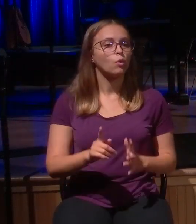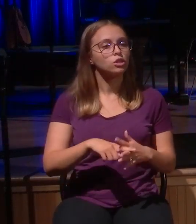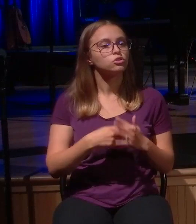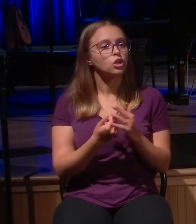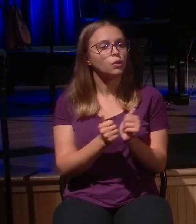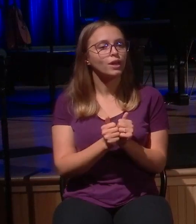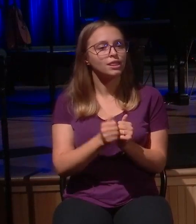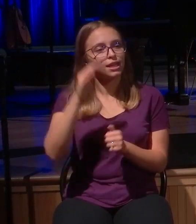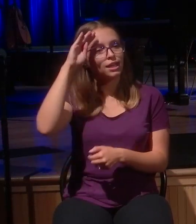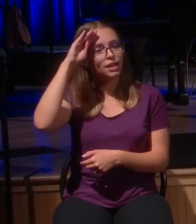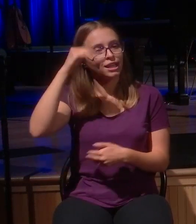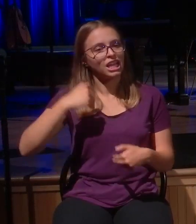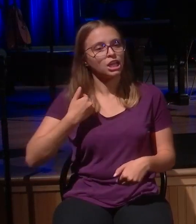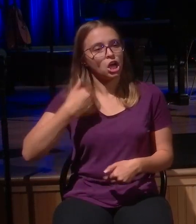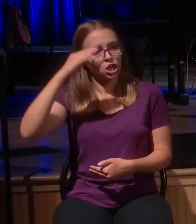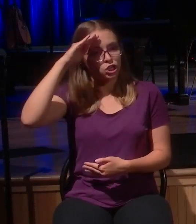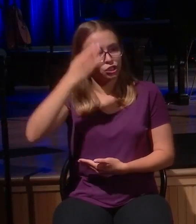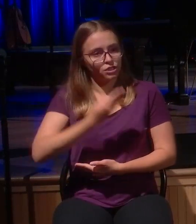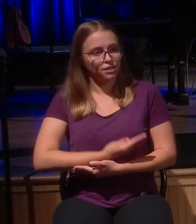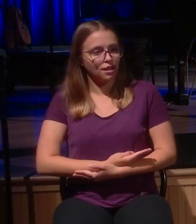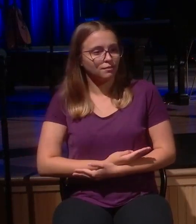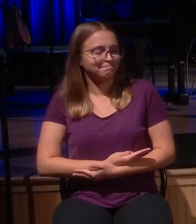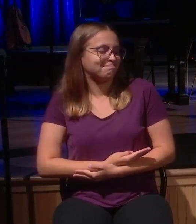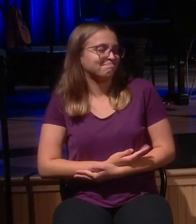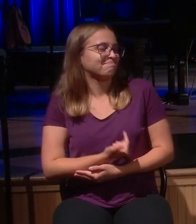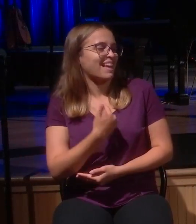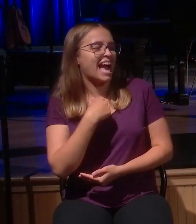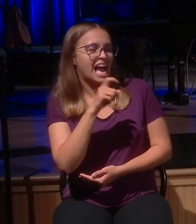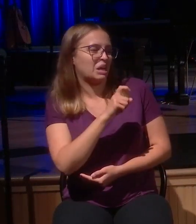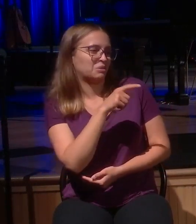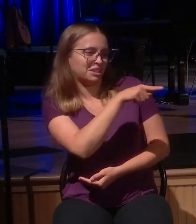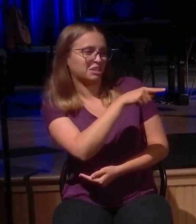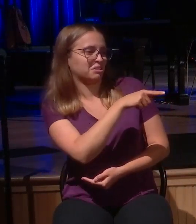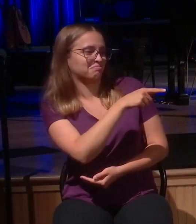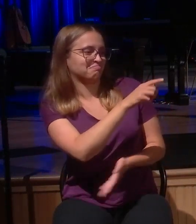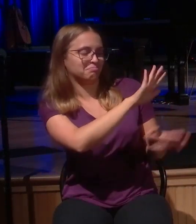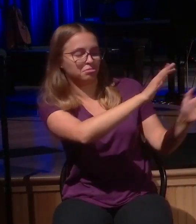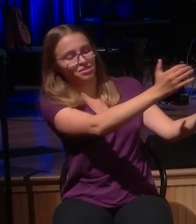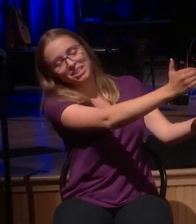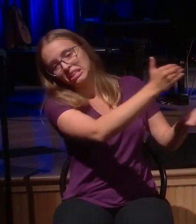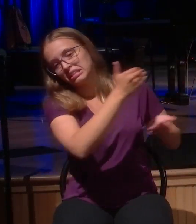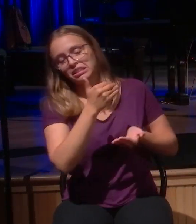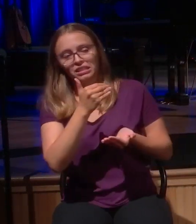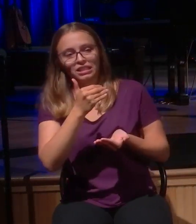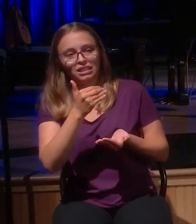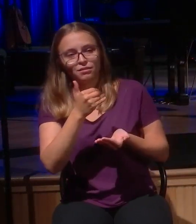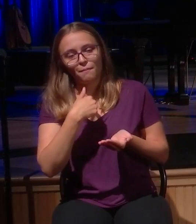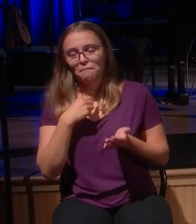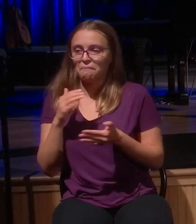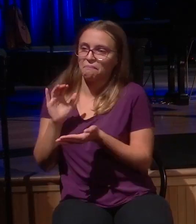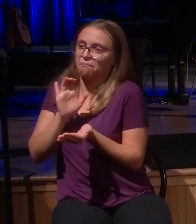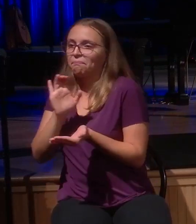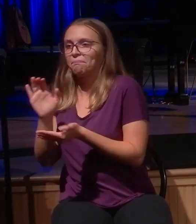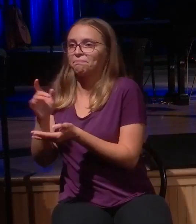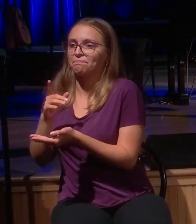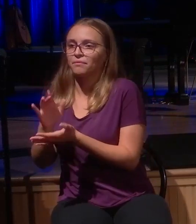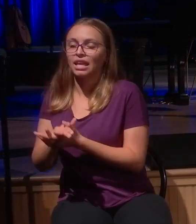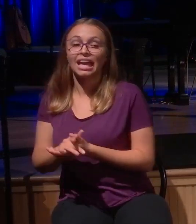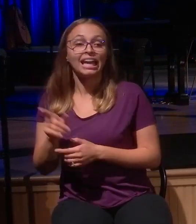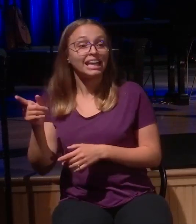And it's so weighty in this matter that the younger son is already treating his dad as if he's dead. Yes, his dad's